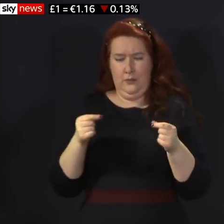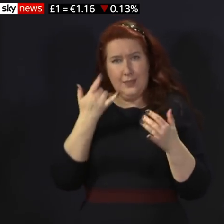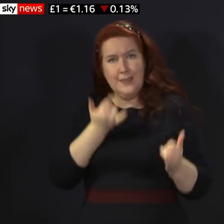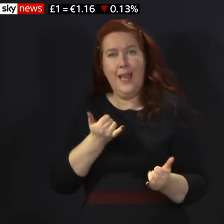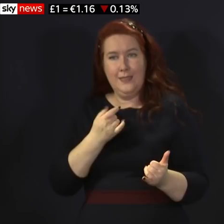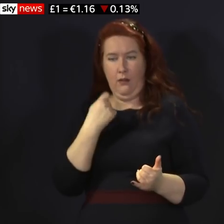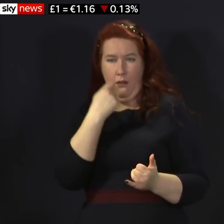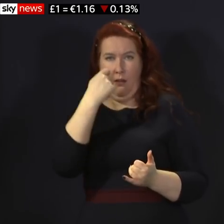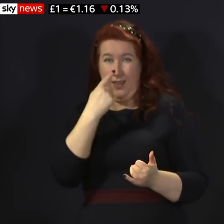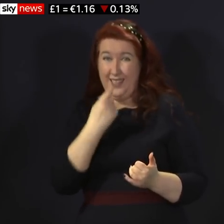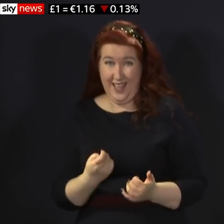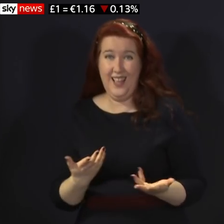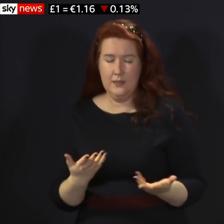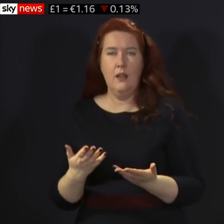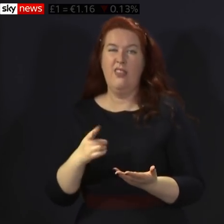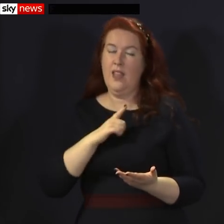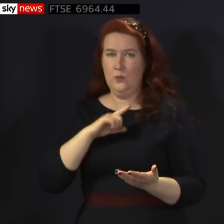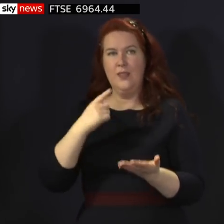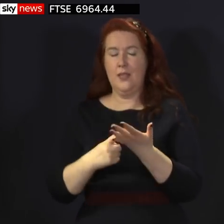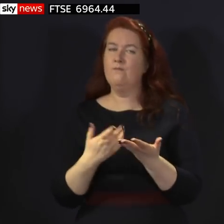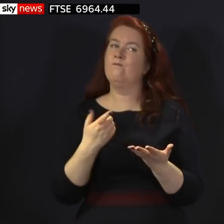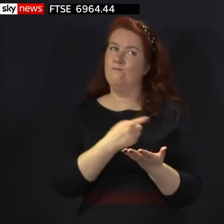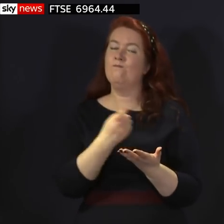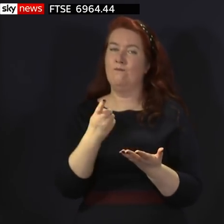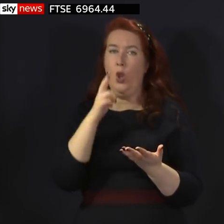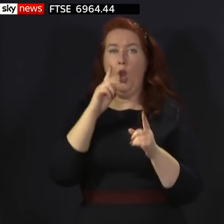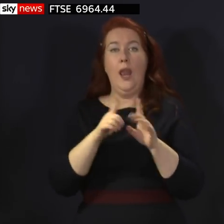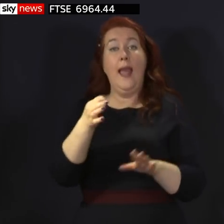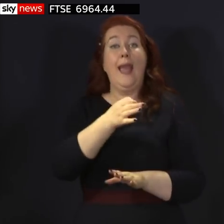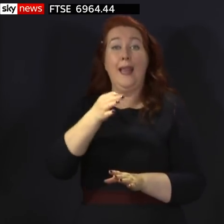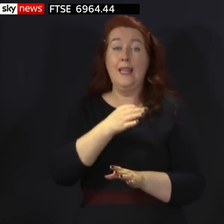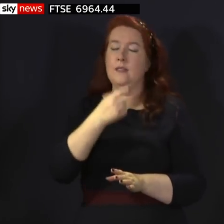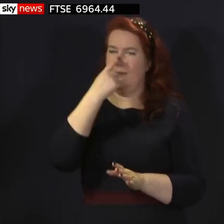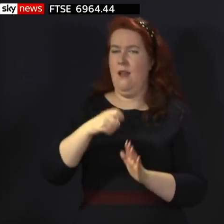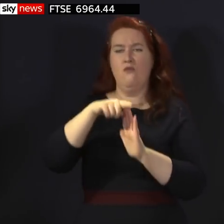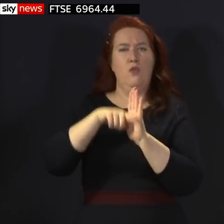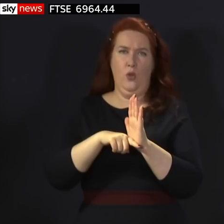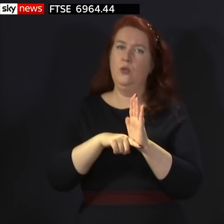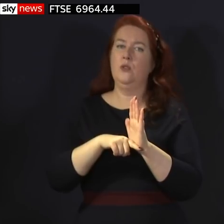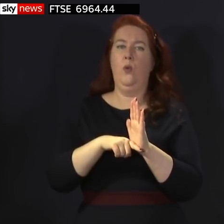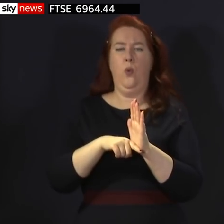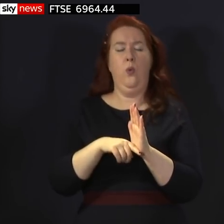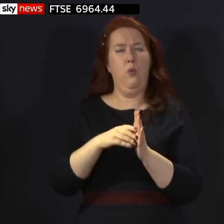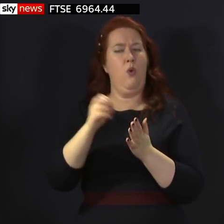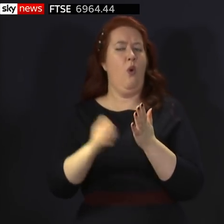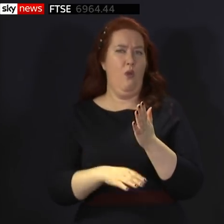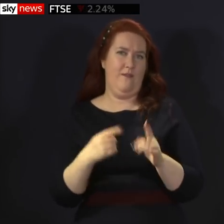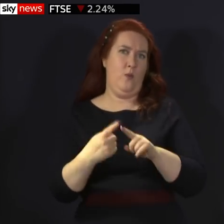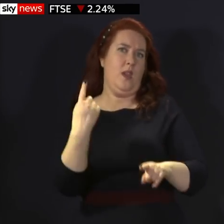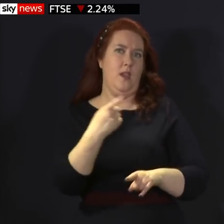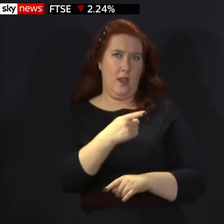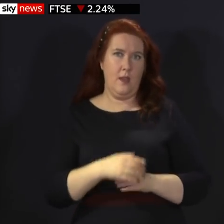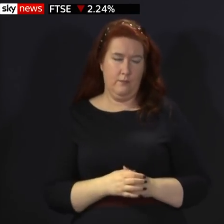So for those reasons, we've decided that it is possible and proportionate to now ease restrictions on the islands more quickly.